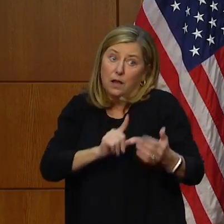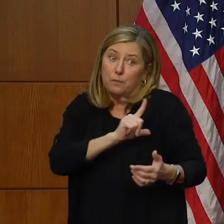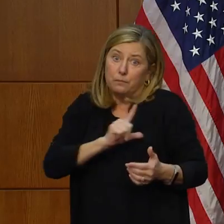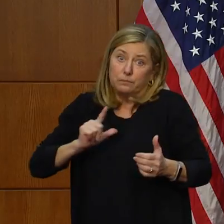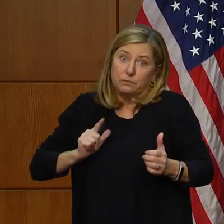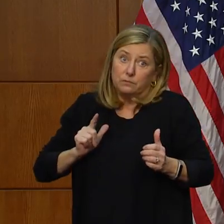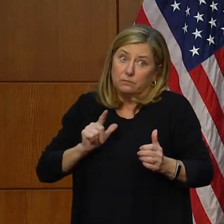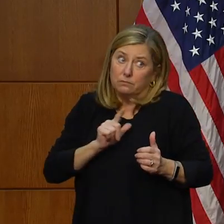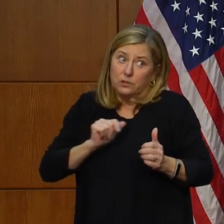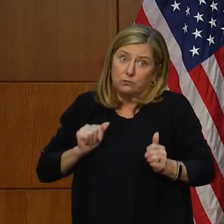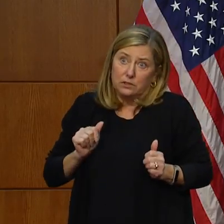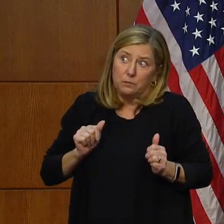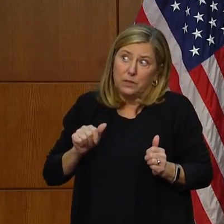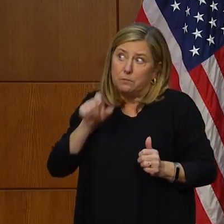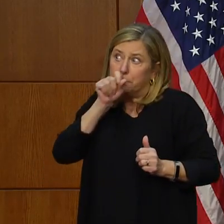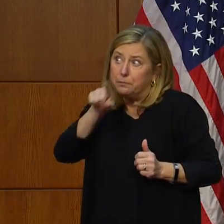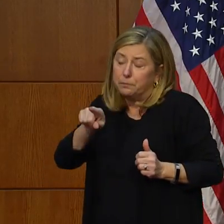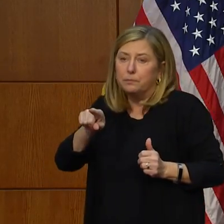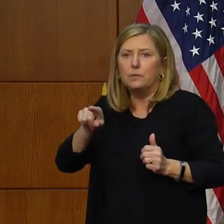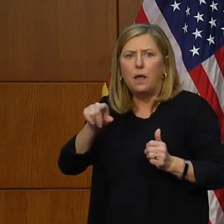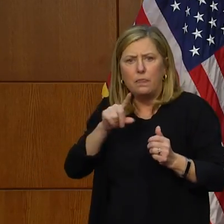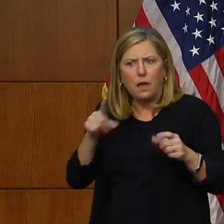the same code sections that the OSIG's report deals with.